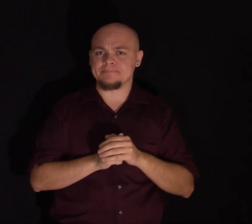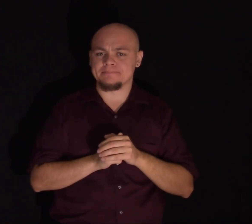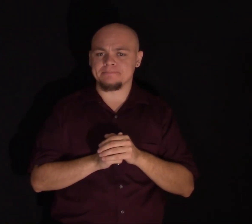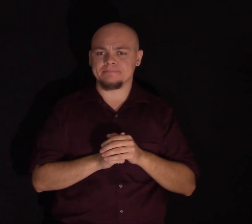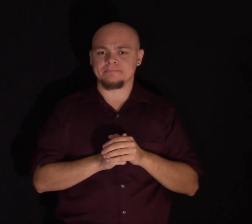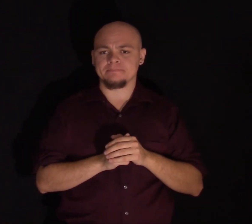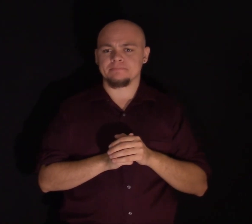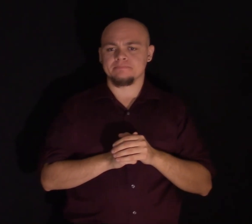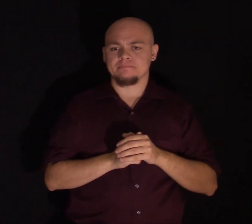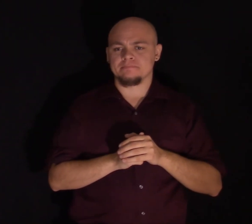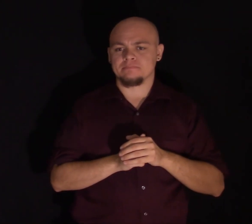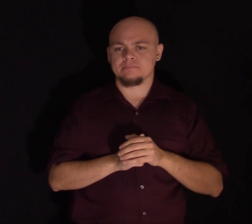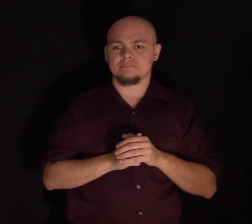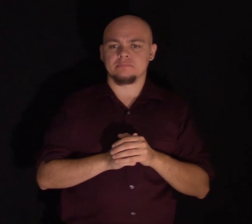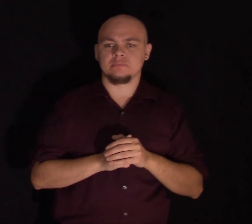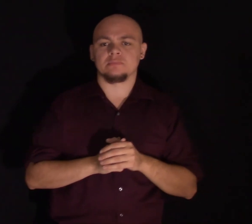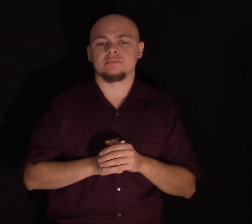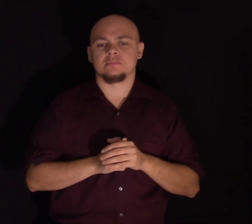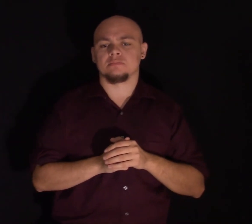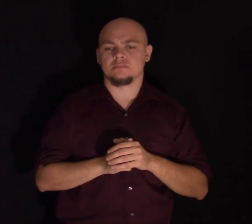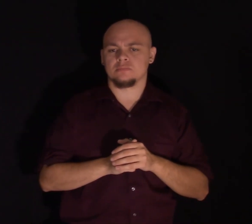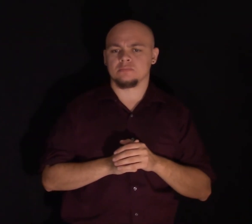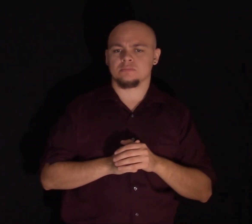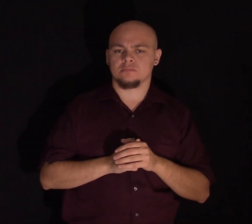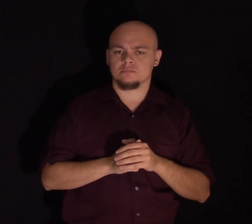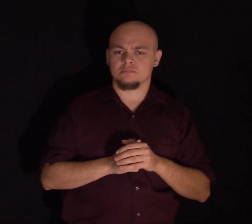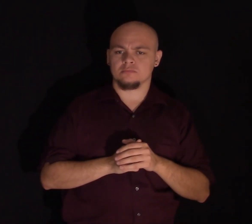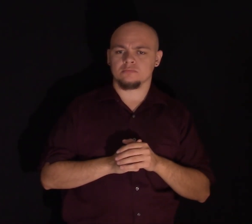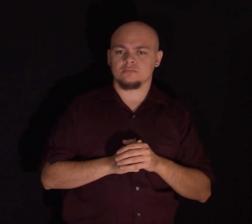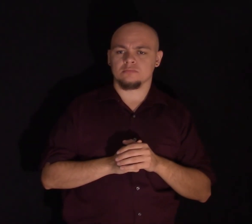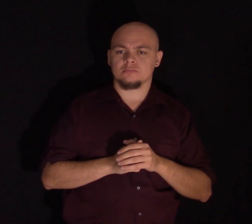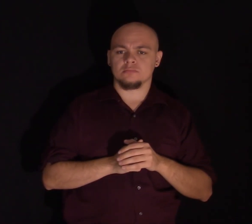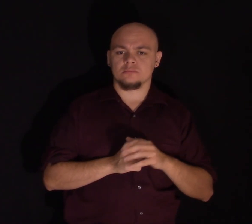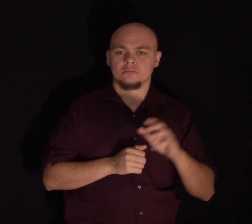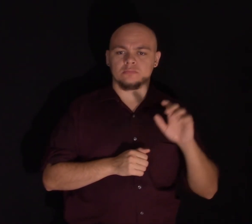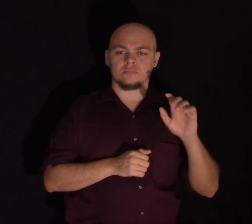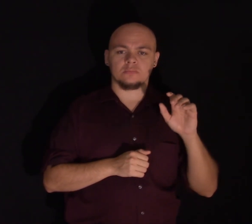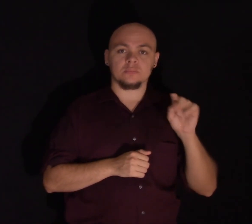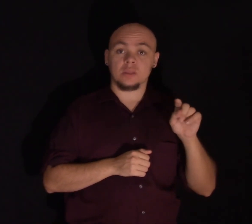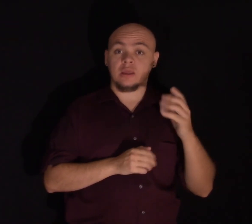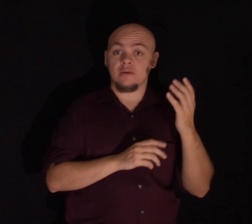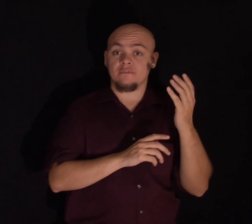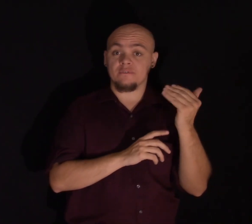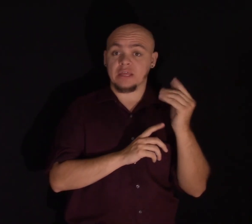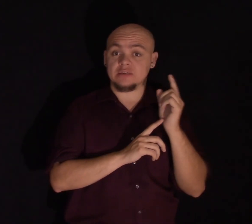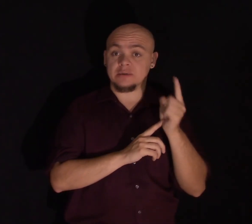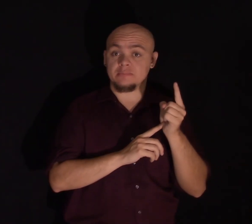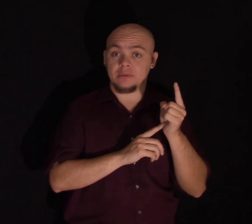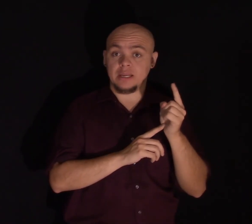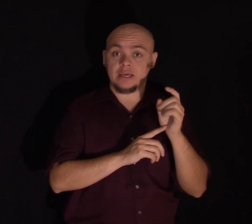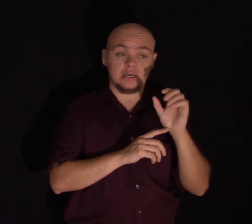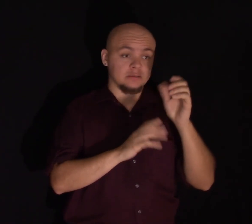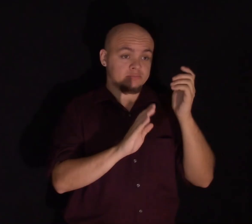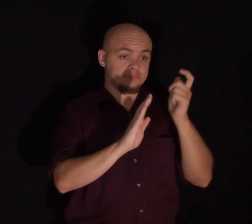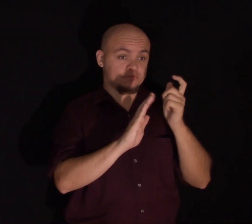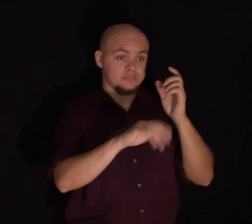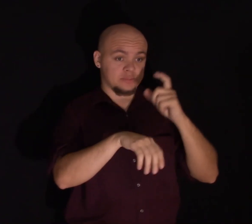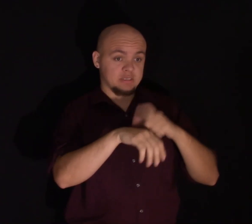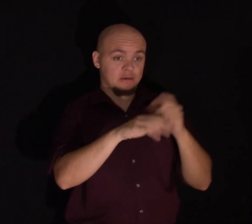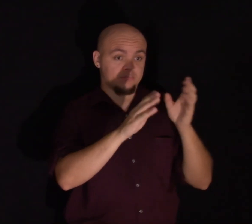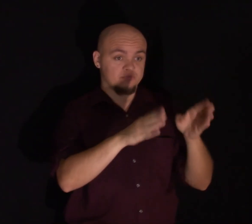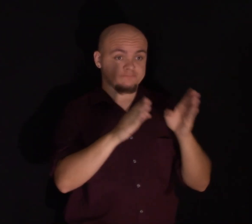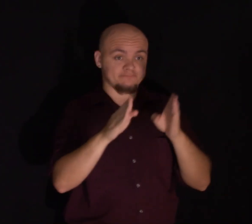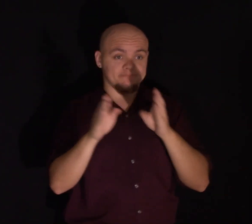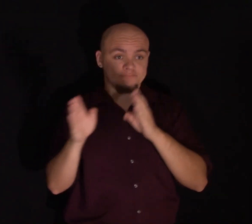Anthony Trollope, I discovered recently, wrote in 15-minute sections. And the email my friend sent me to tell me